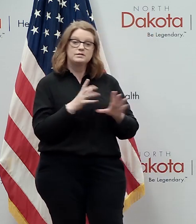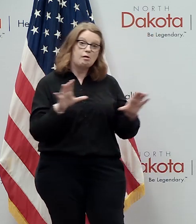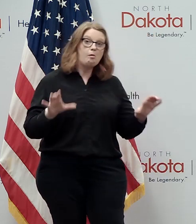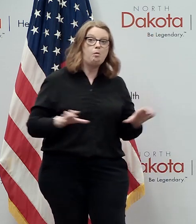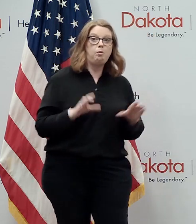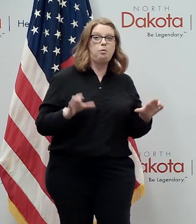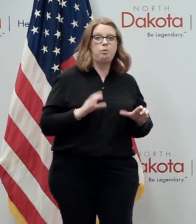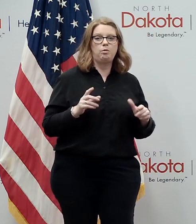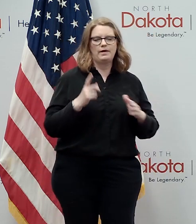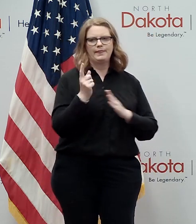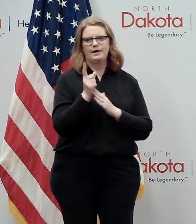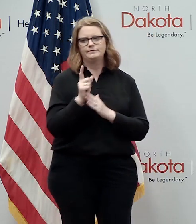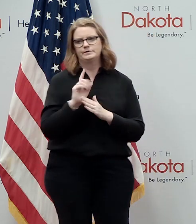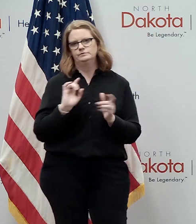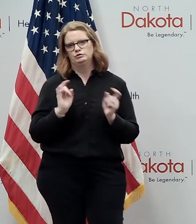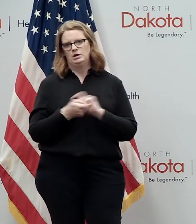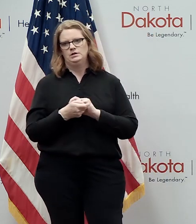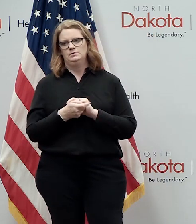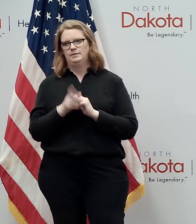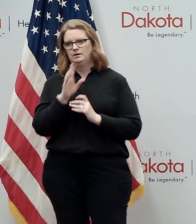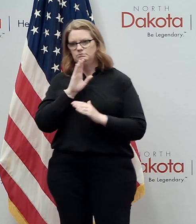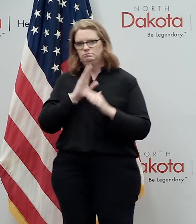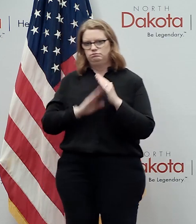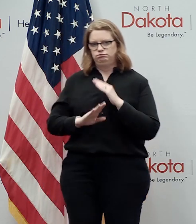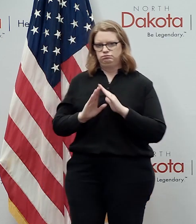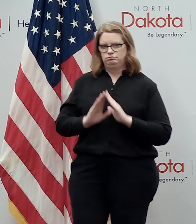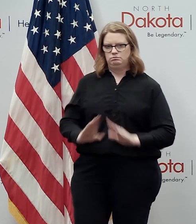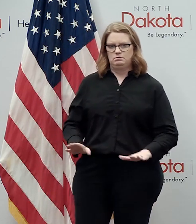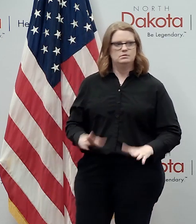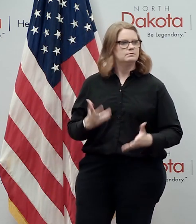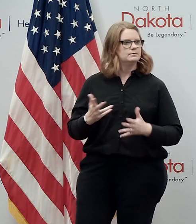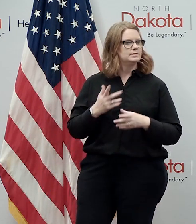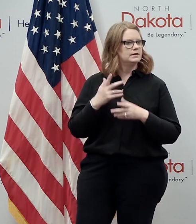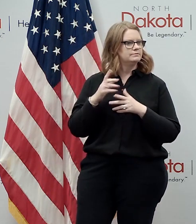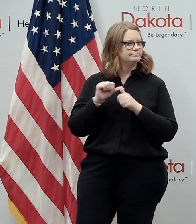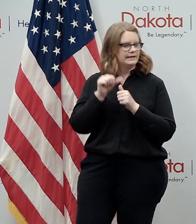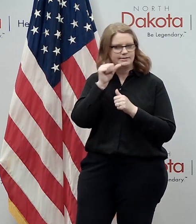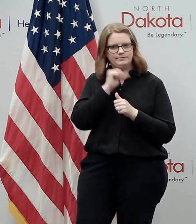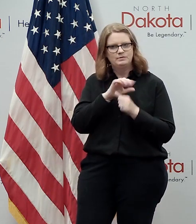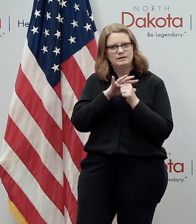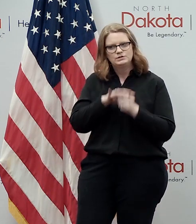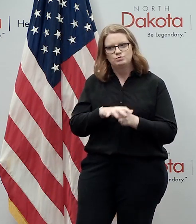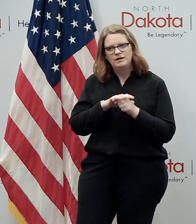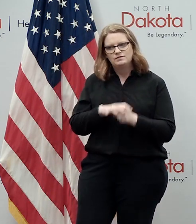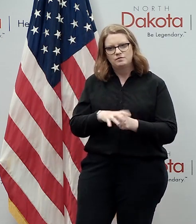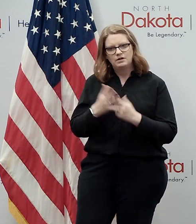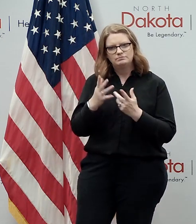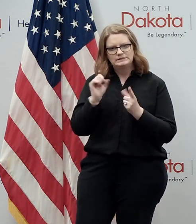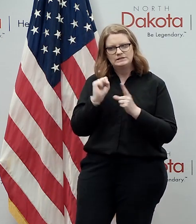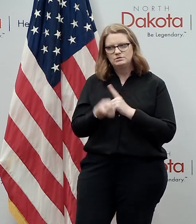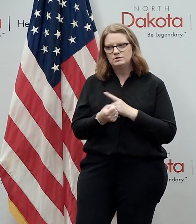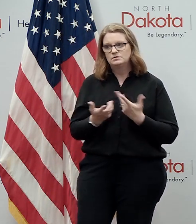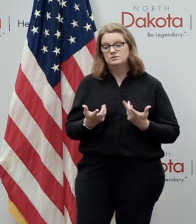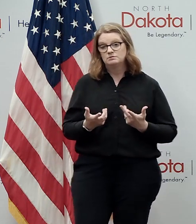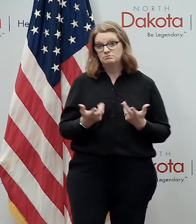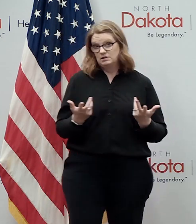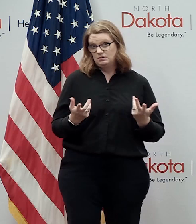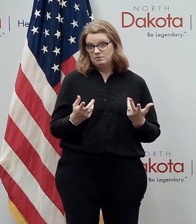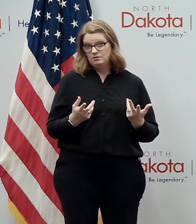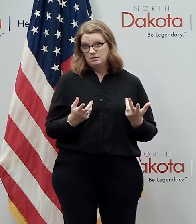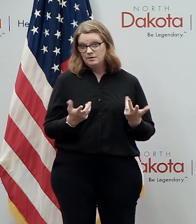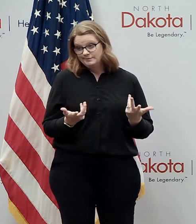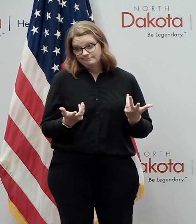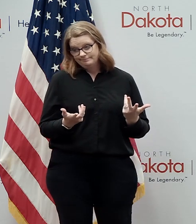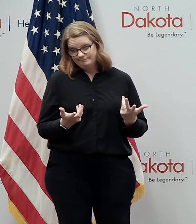may be a non-verbal sign the person is dealing with stressful situation uh we not only care about people that may be uh